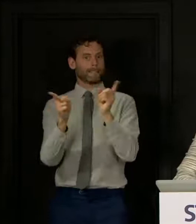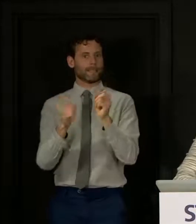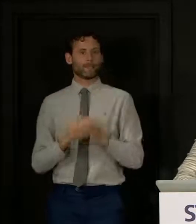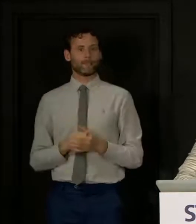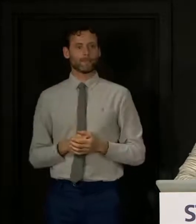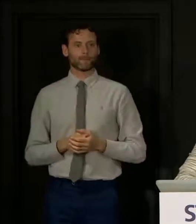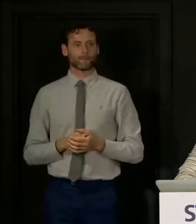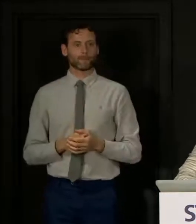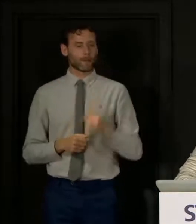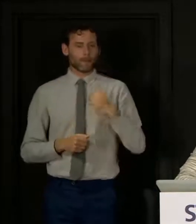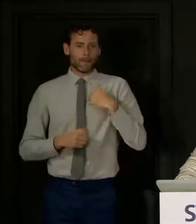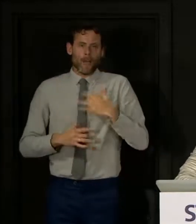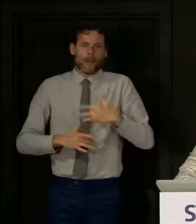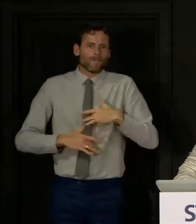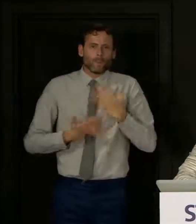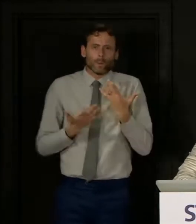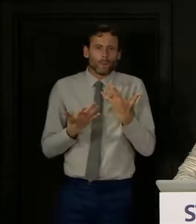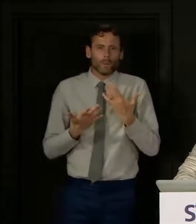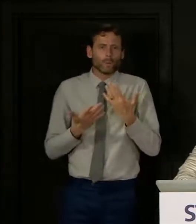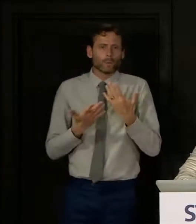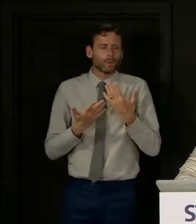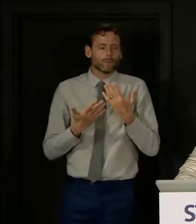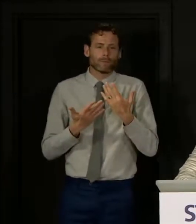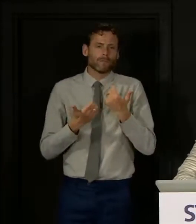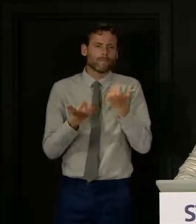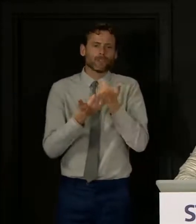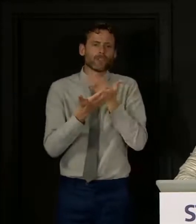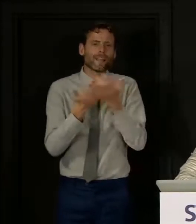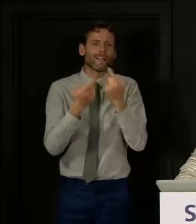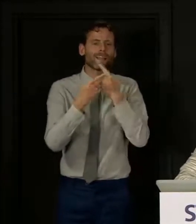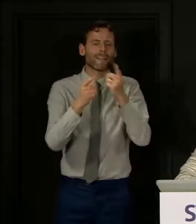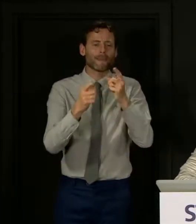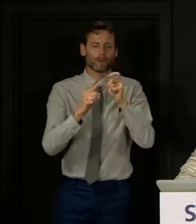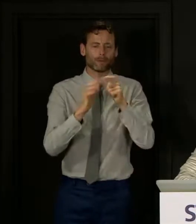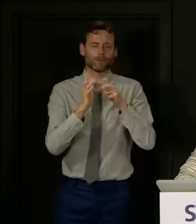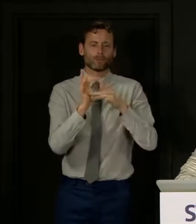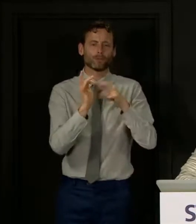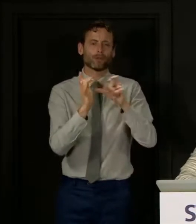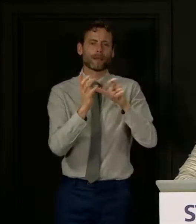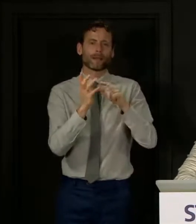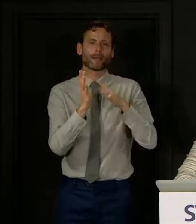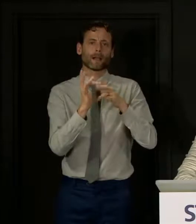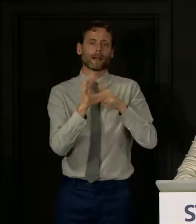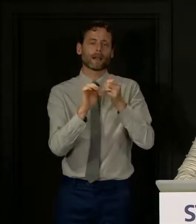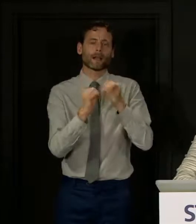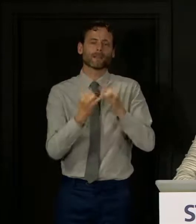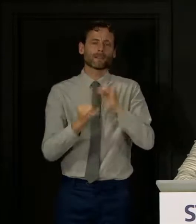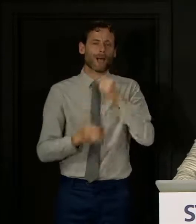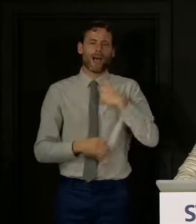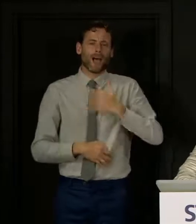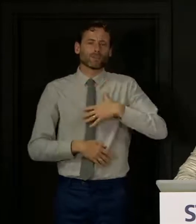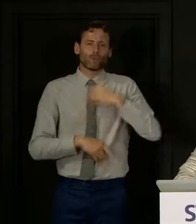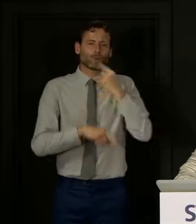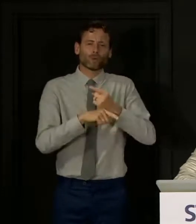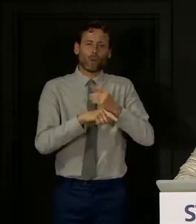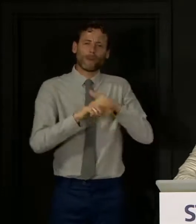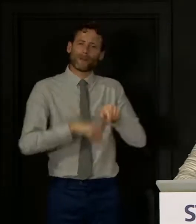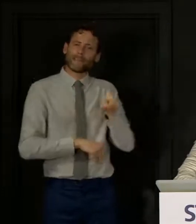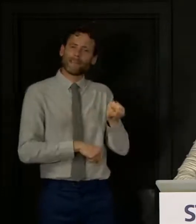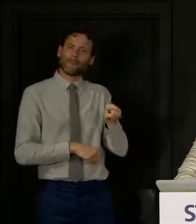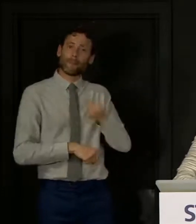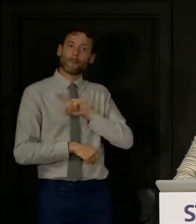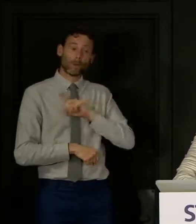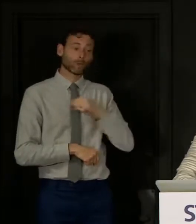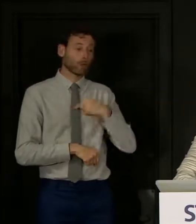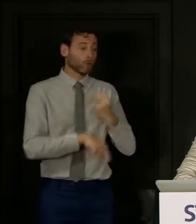be this. My views are known on Dominic Cummings, but I don't want to continue to talk about Dominic Cummings because every sentence I utter about him is